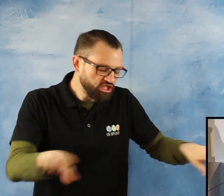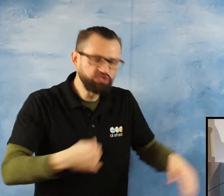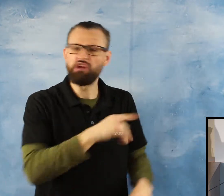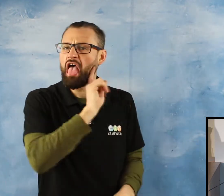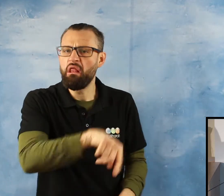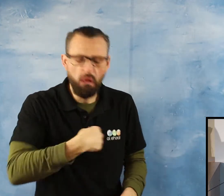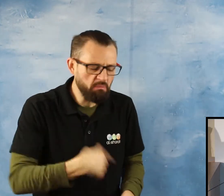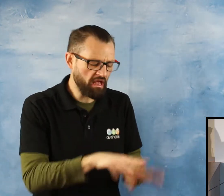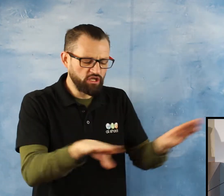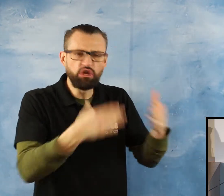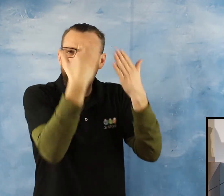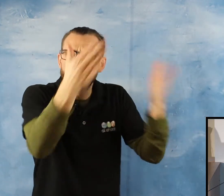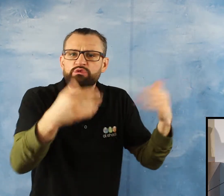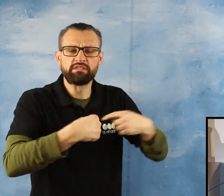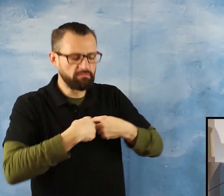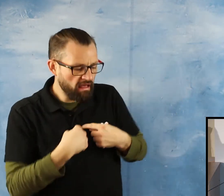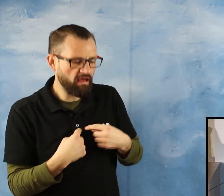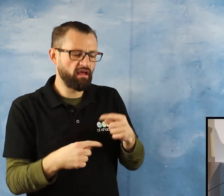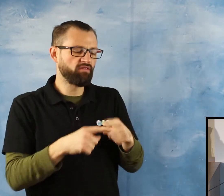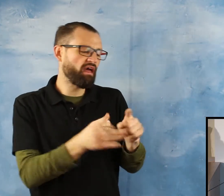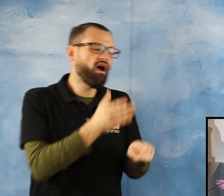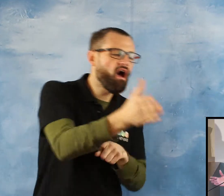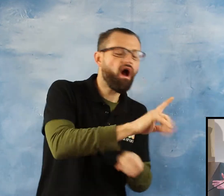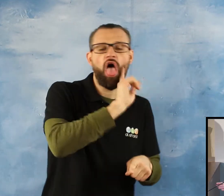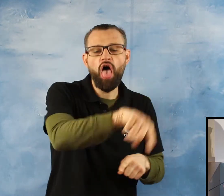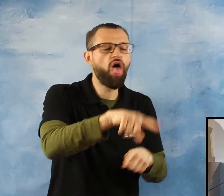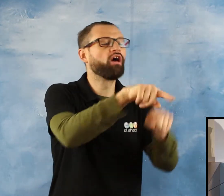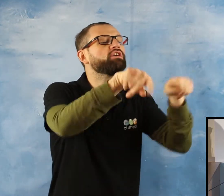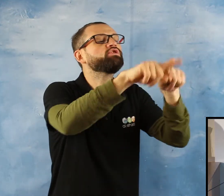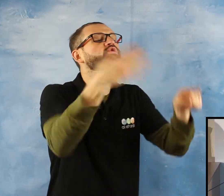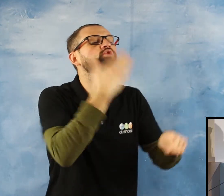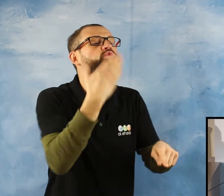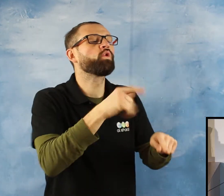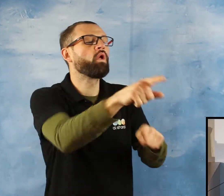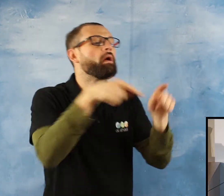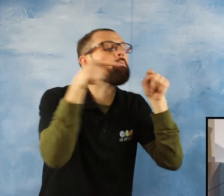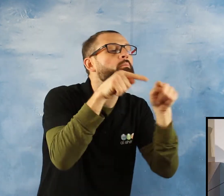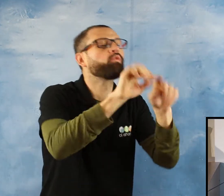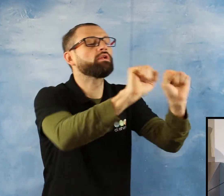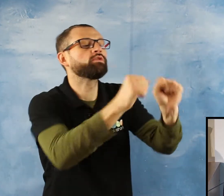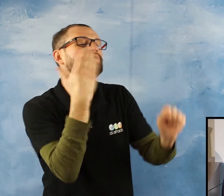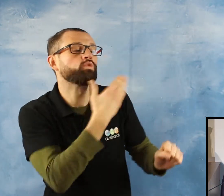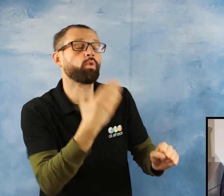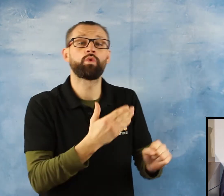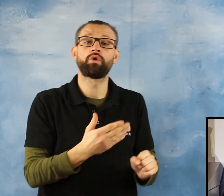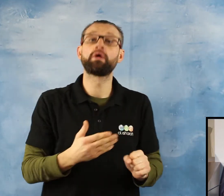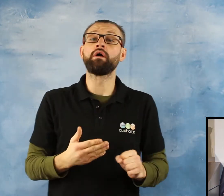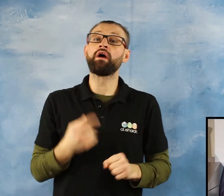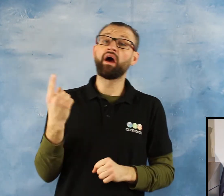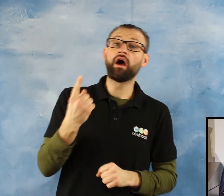the school They don't respect the teachers They do bullying In the school If it is happening Whom you are complaining to Allah will